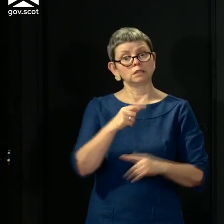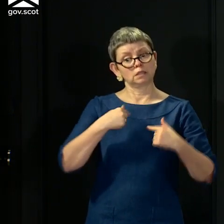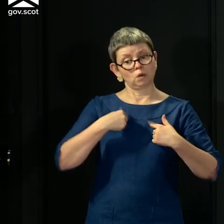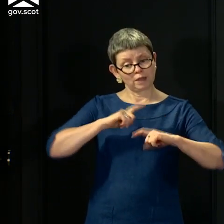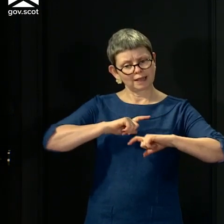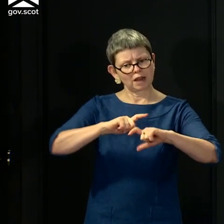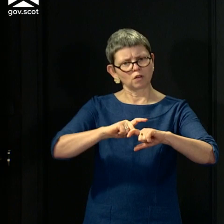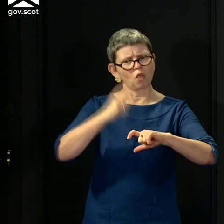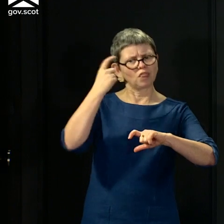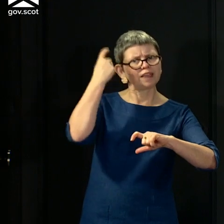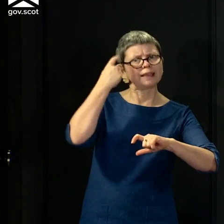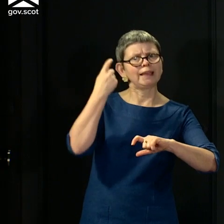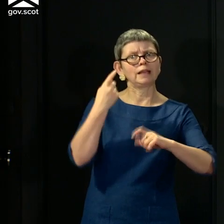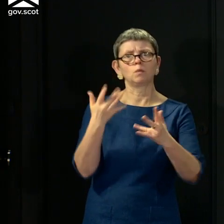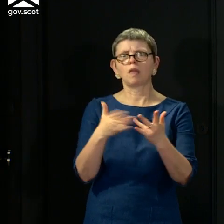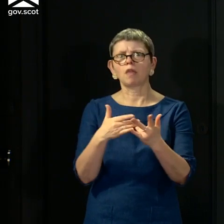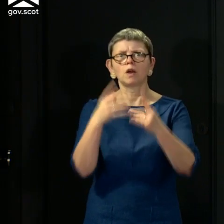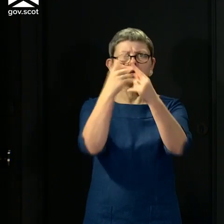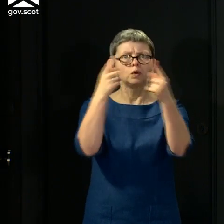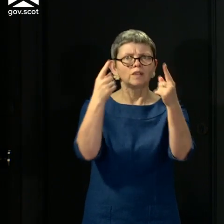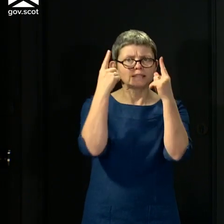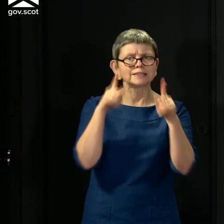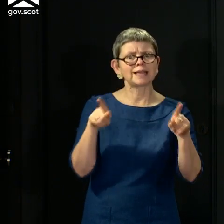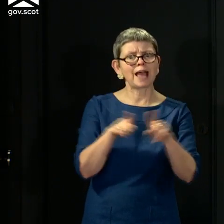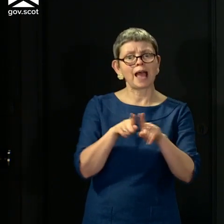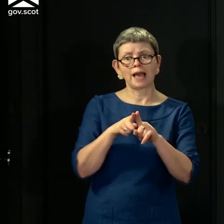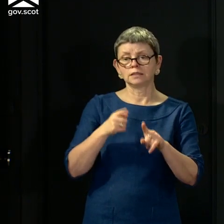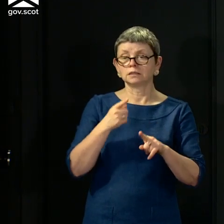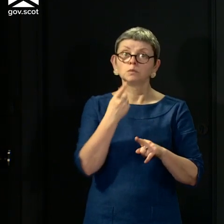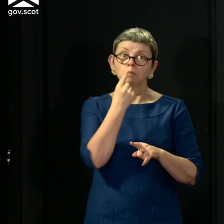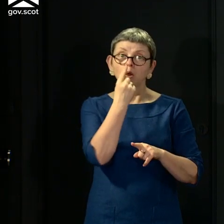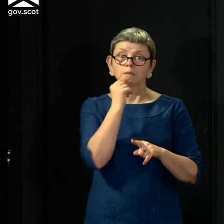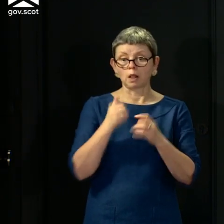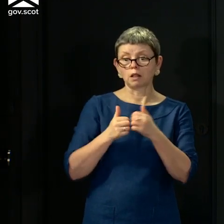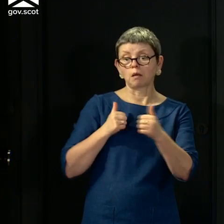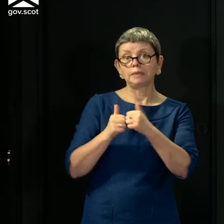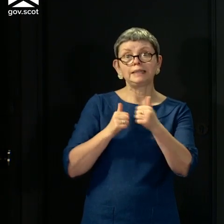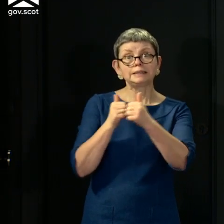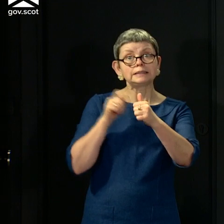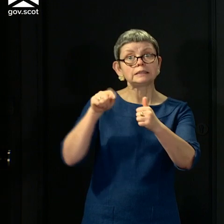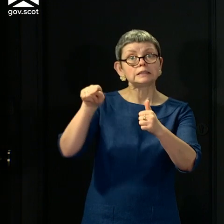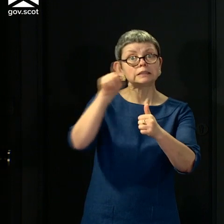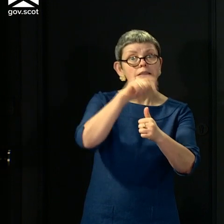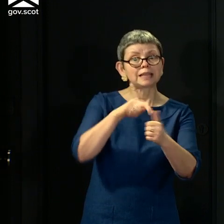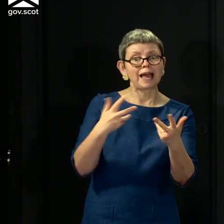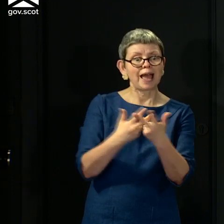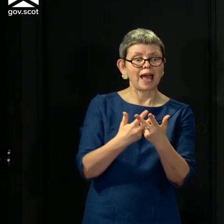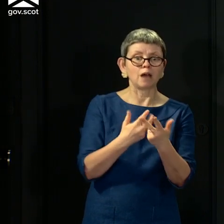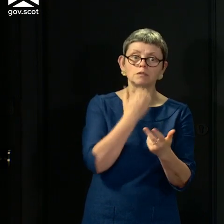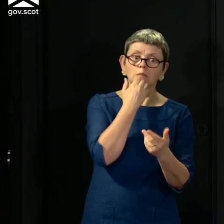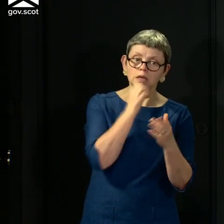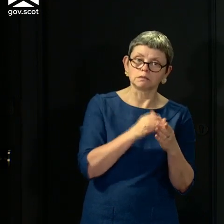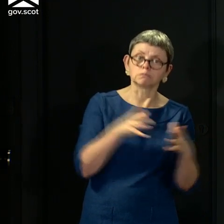both with other academic institutions, but also commercial, potential commercial organisations, how we can extend